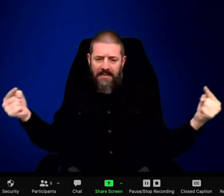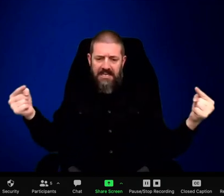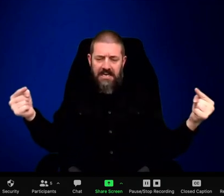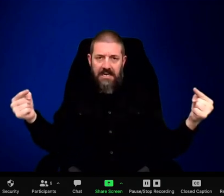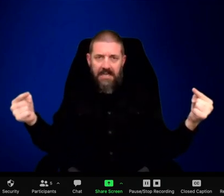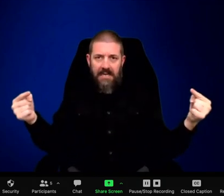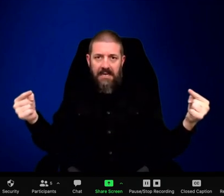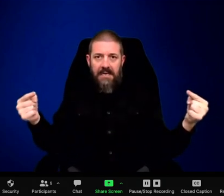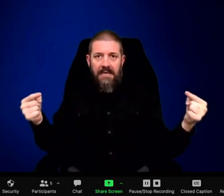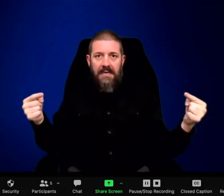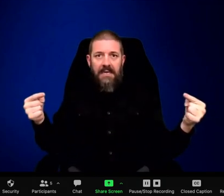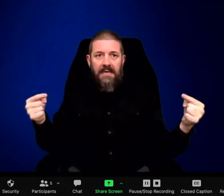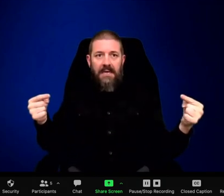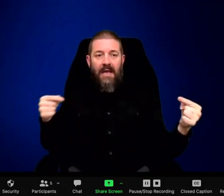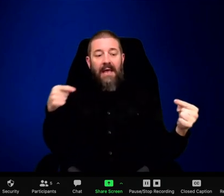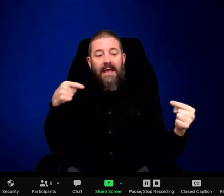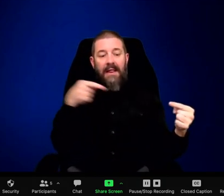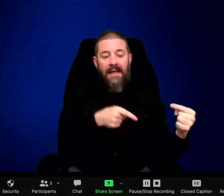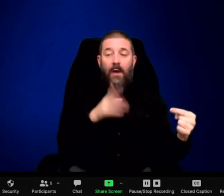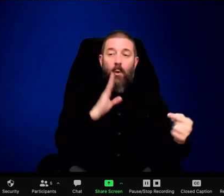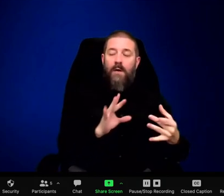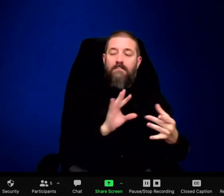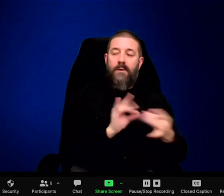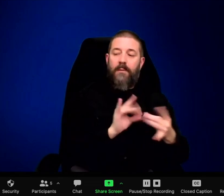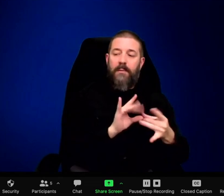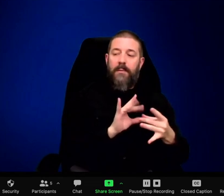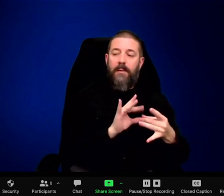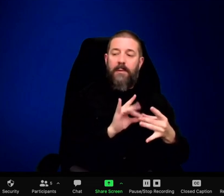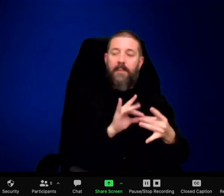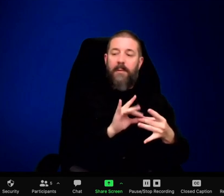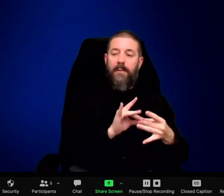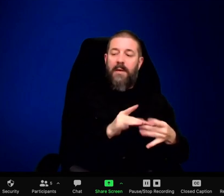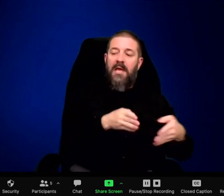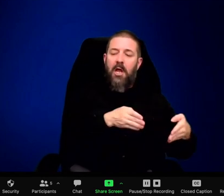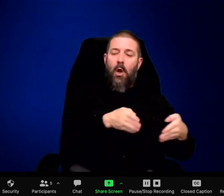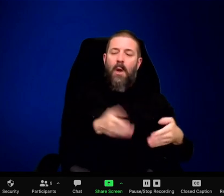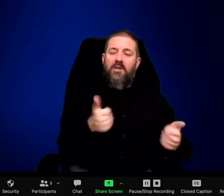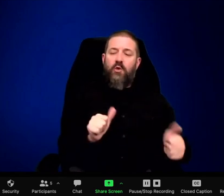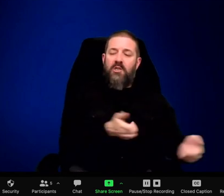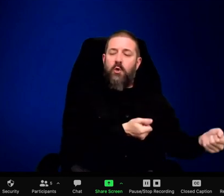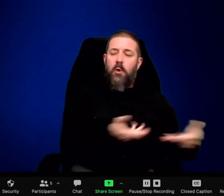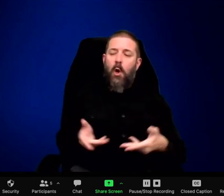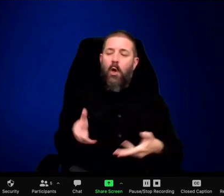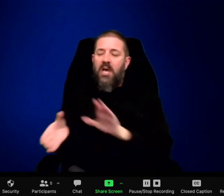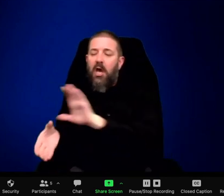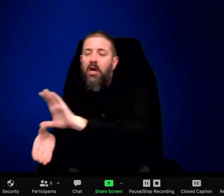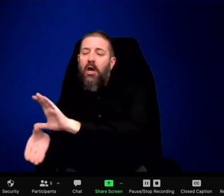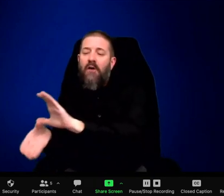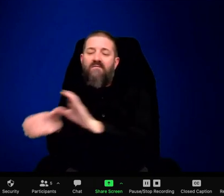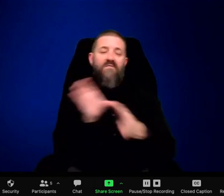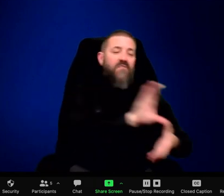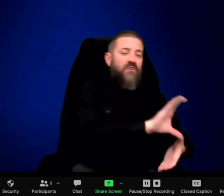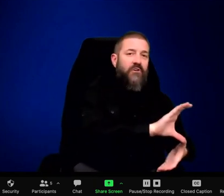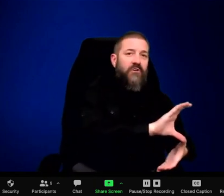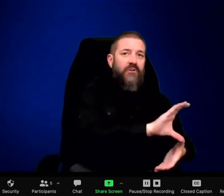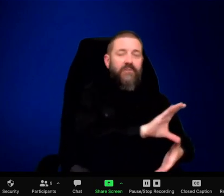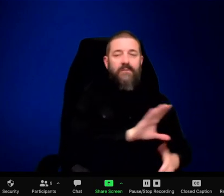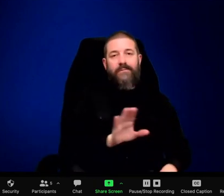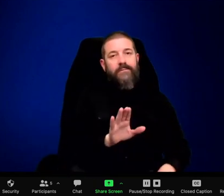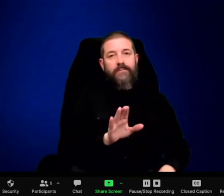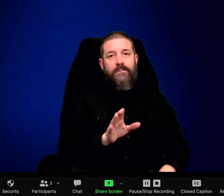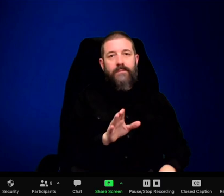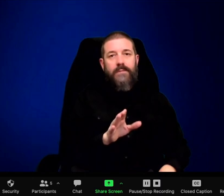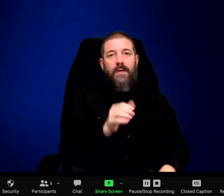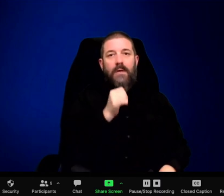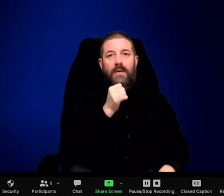thoughts that I have in this. But first of all, there's a very important role and a great need for wolf